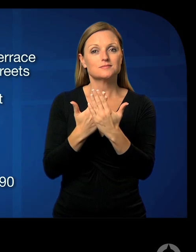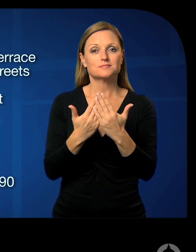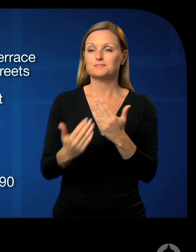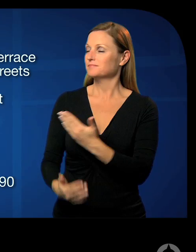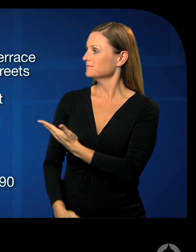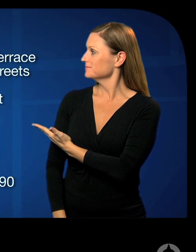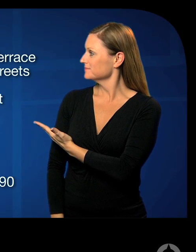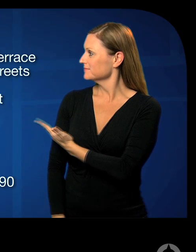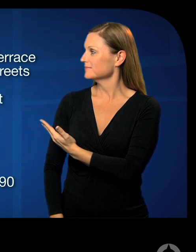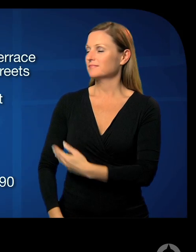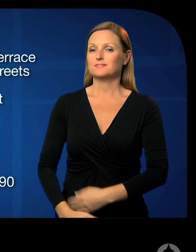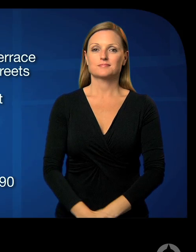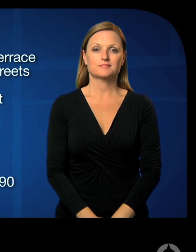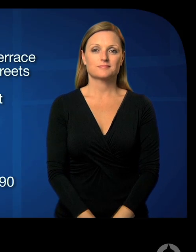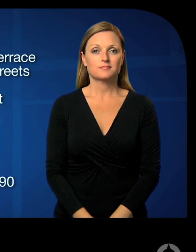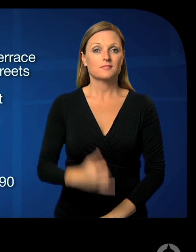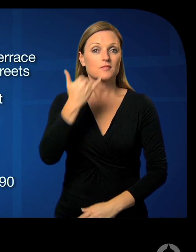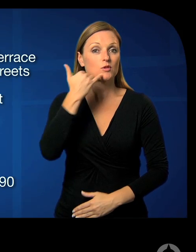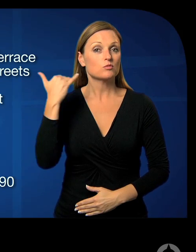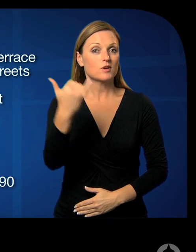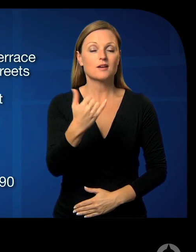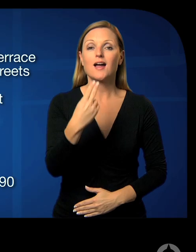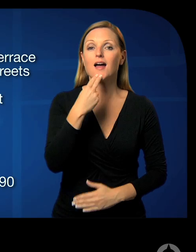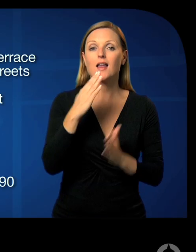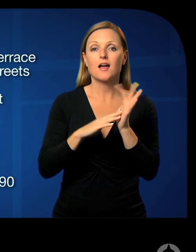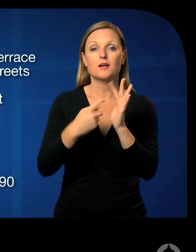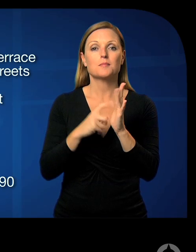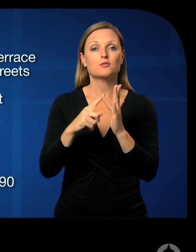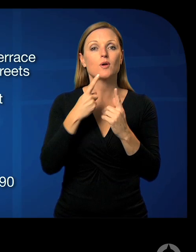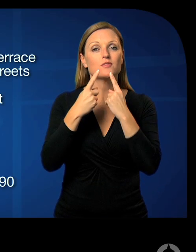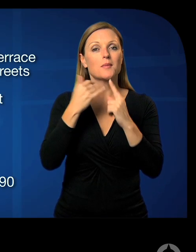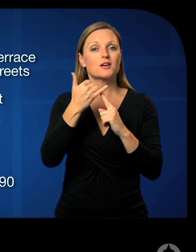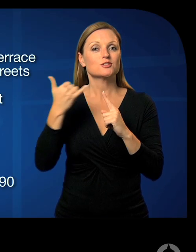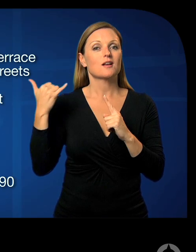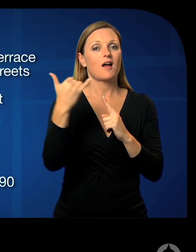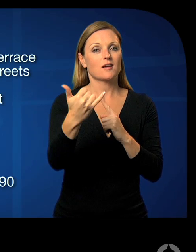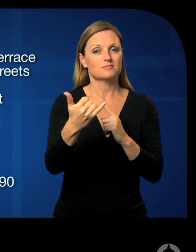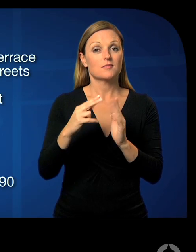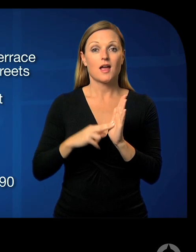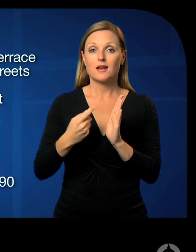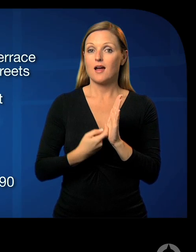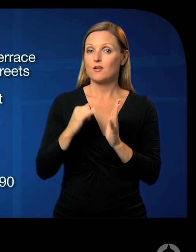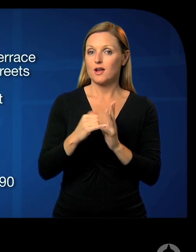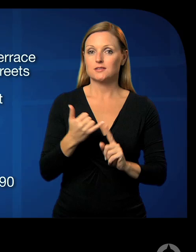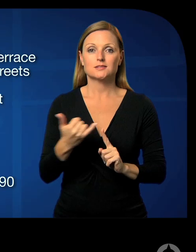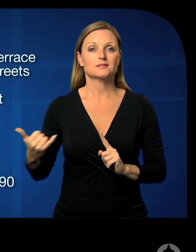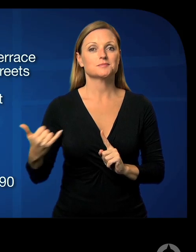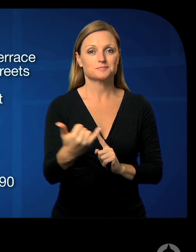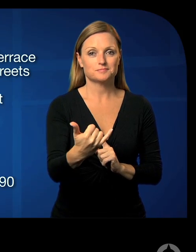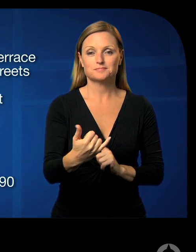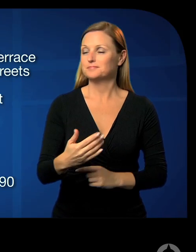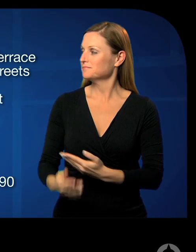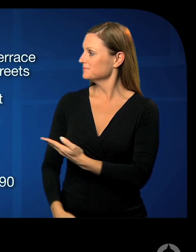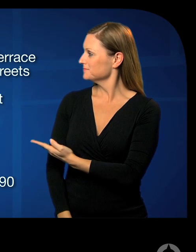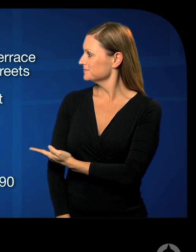The National Relay Service 13 36 77 for Deaf or Hard of Hearing customers Or chat with us online